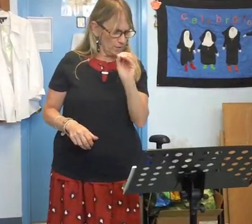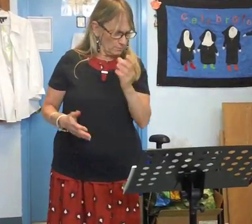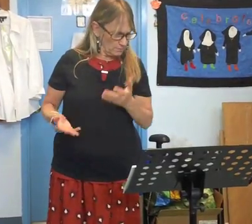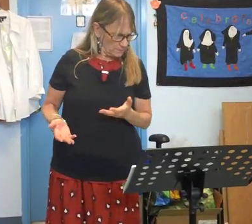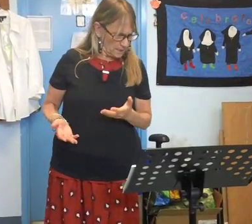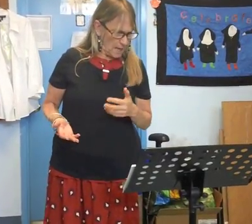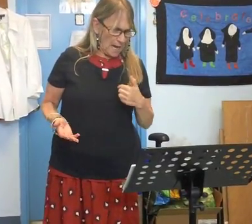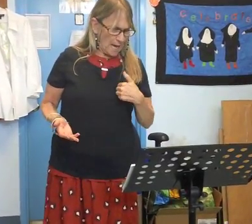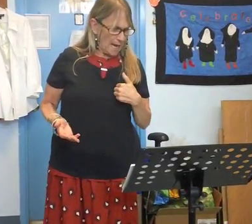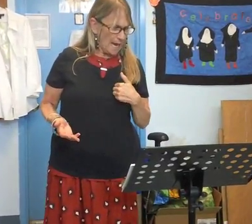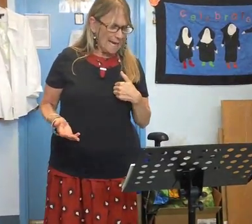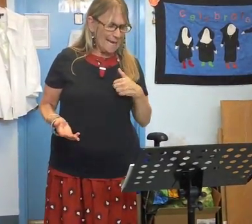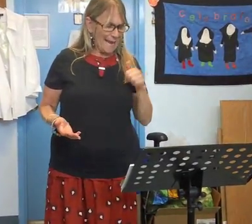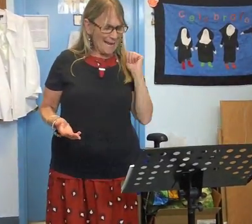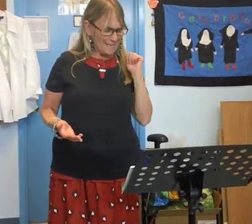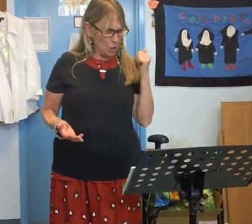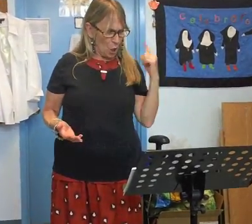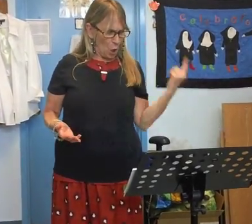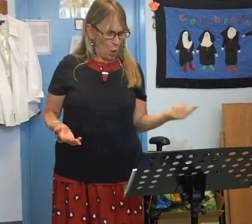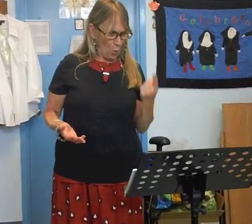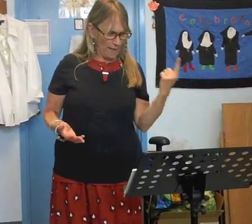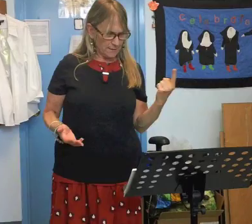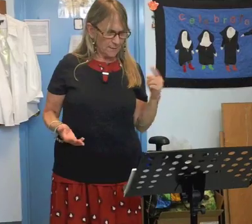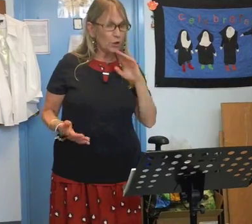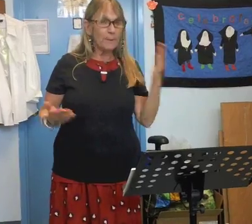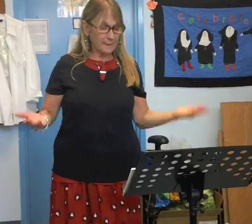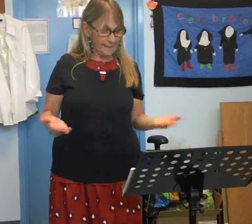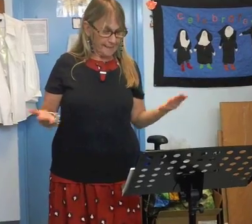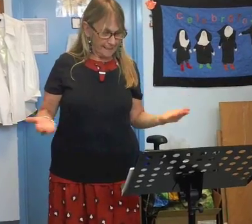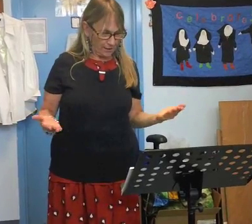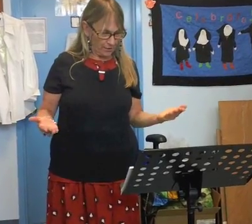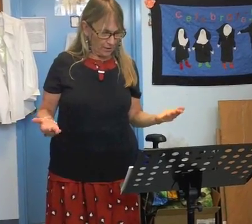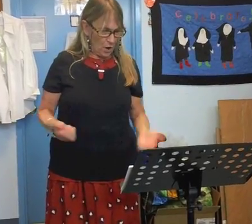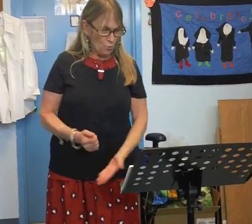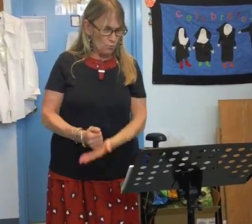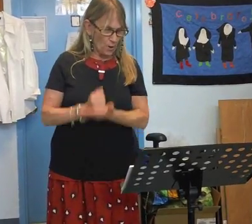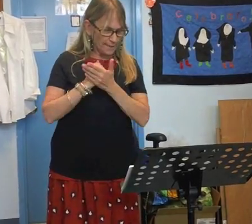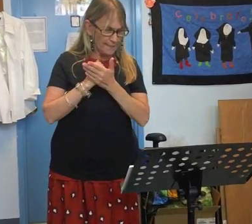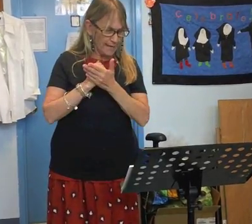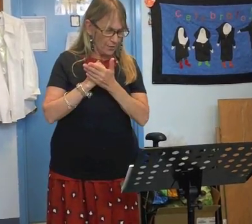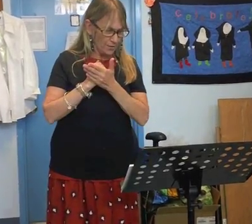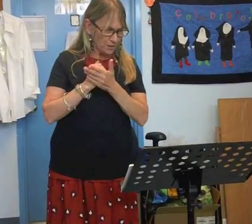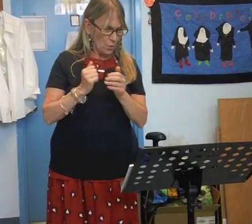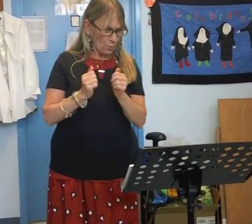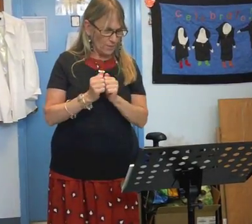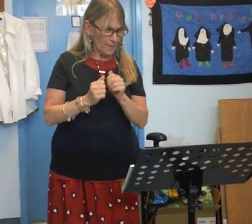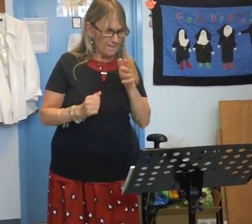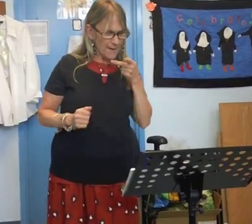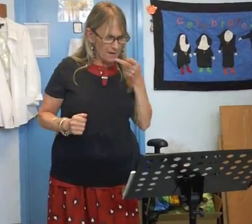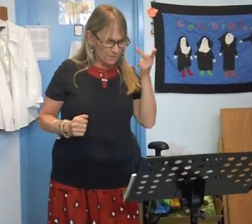I ain't always gonna be here running errands with my parents